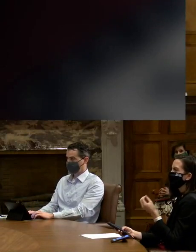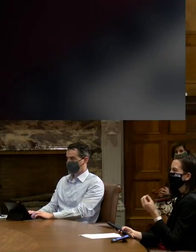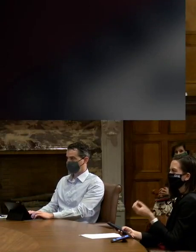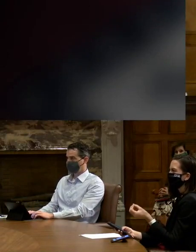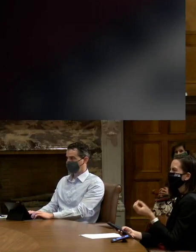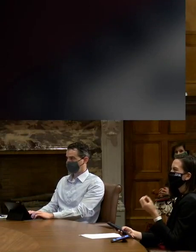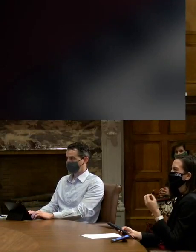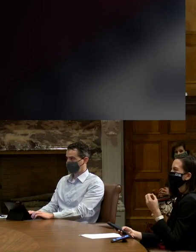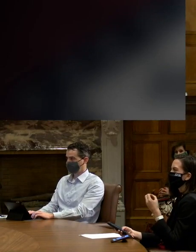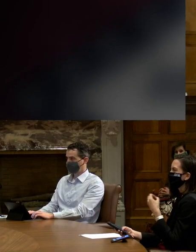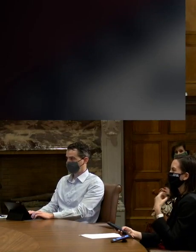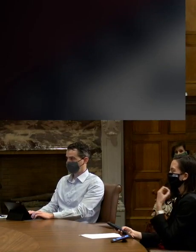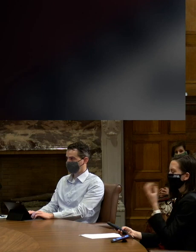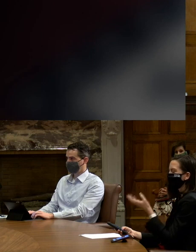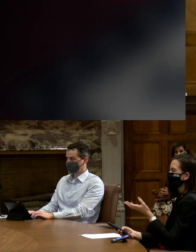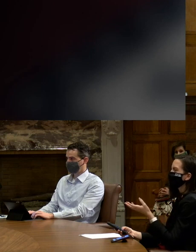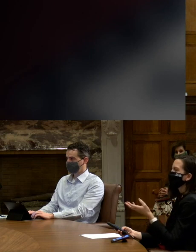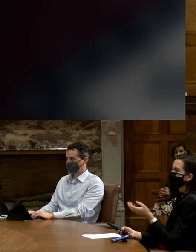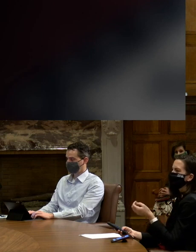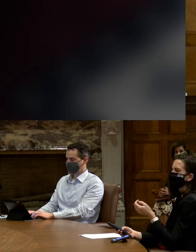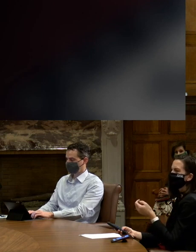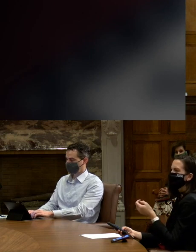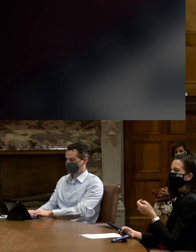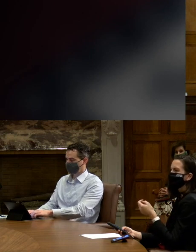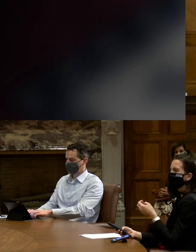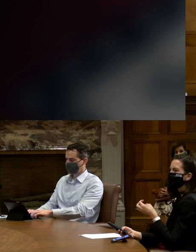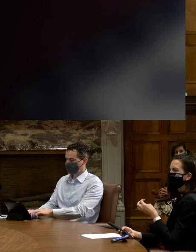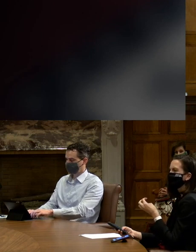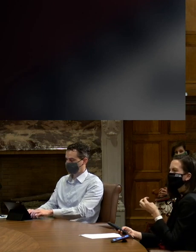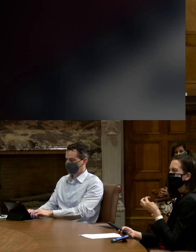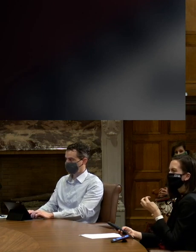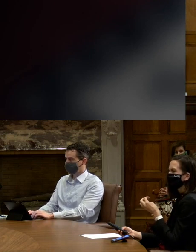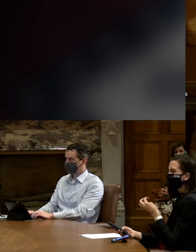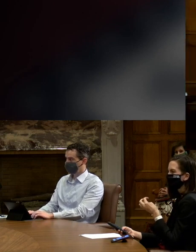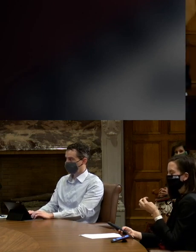lack of social distancing in that school